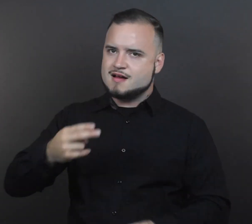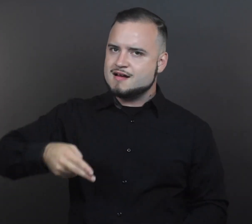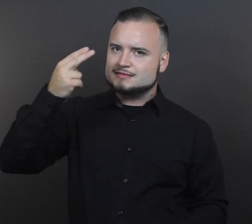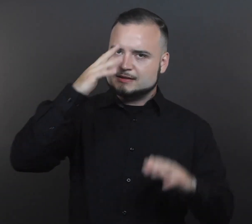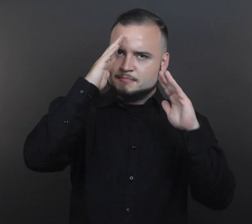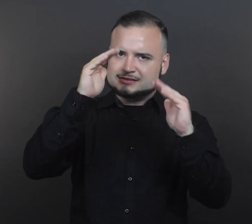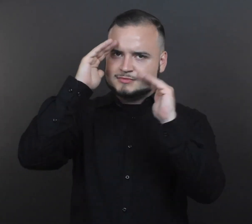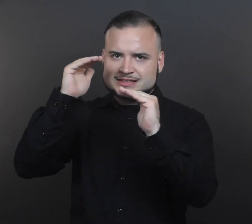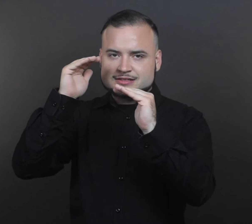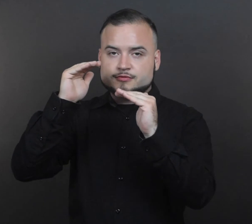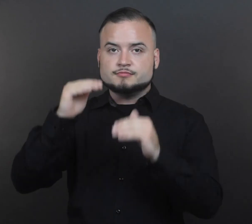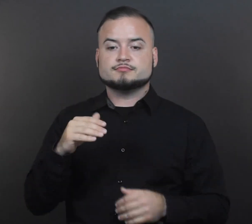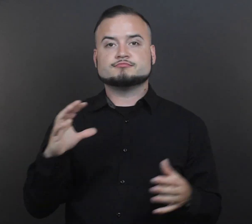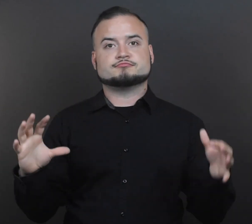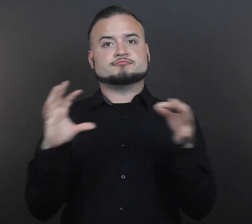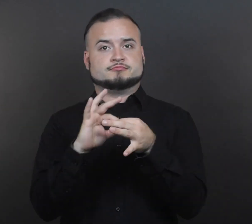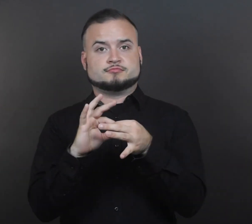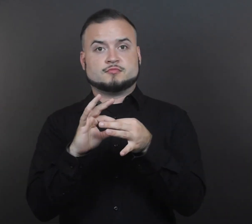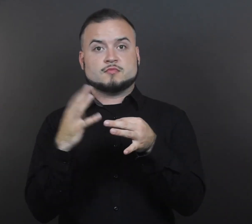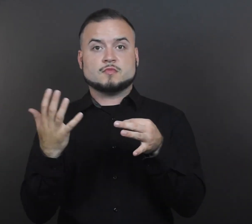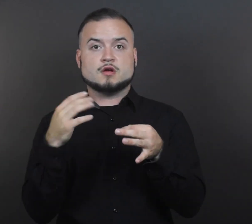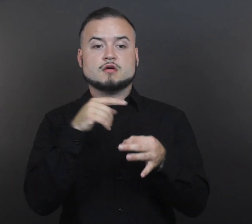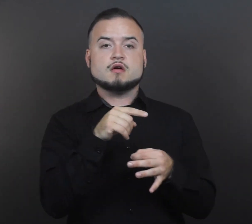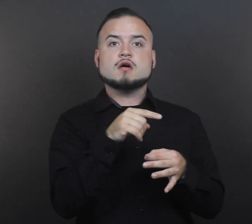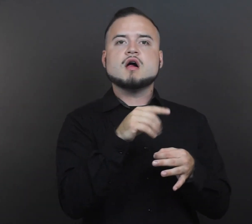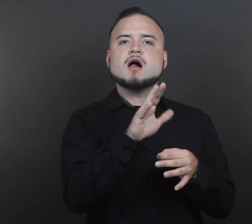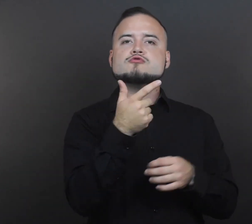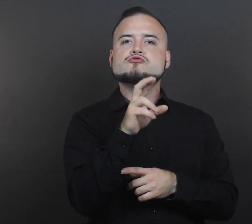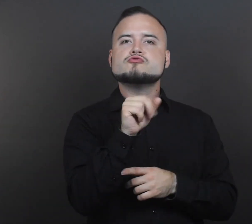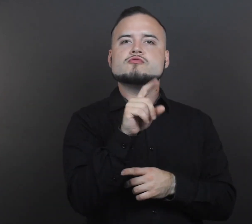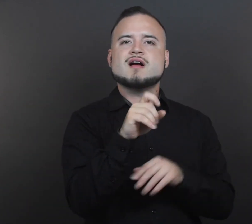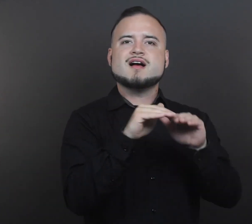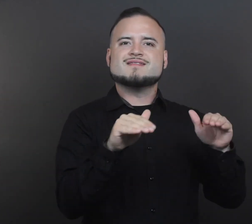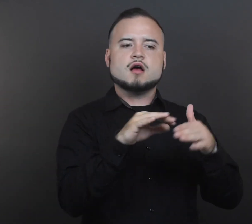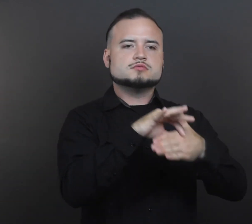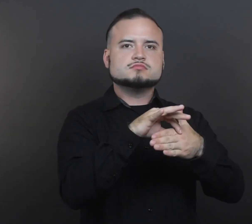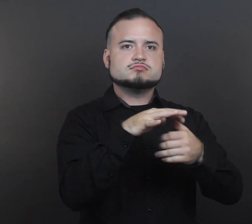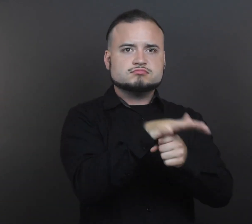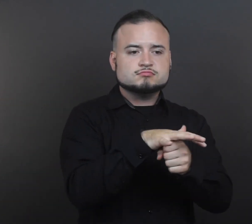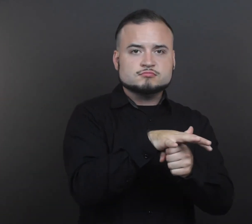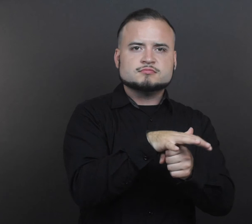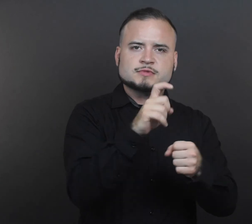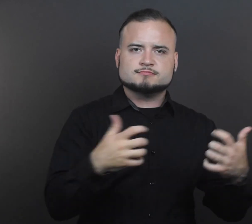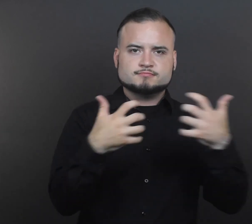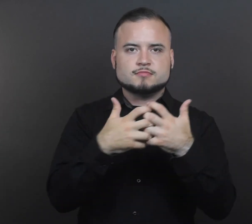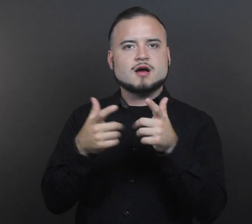to grade-level content area language expectations should be very helpful for eligible